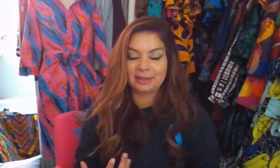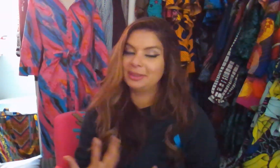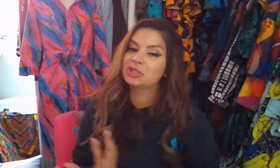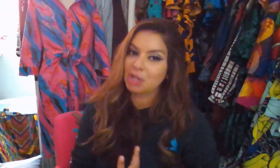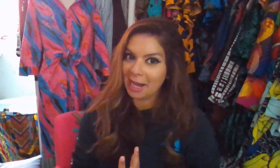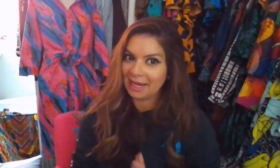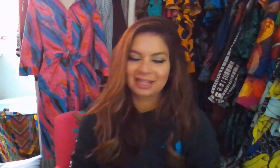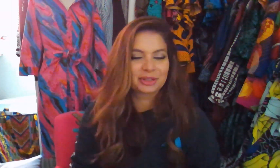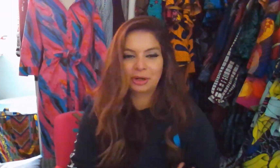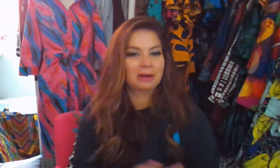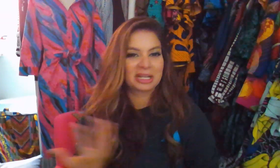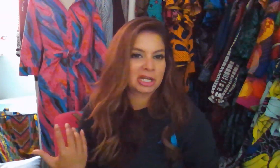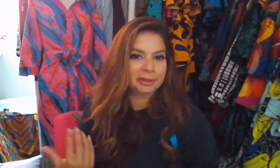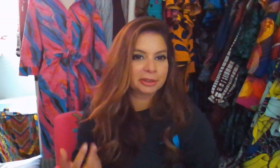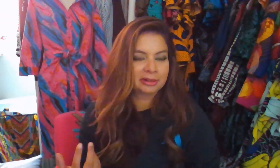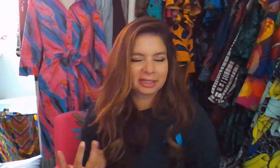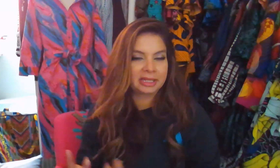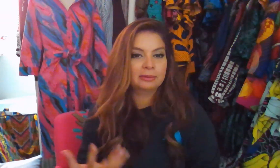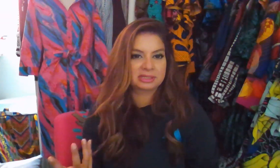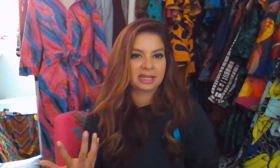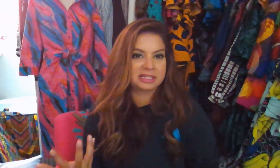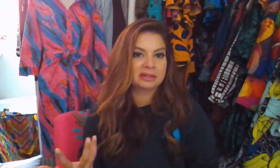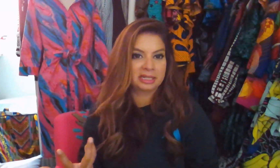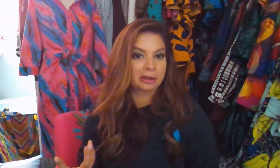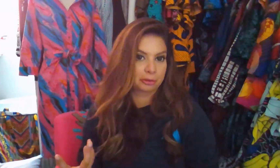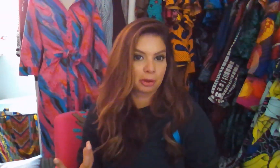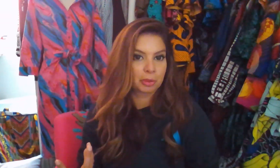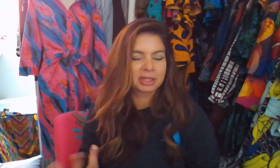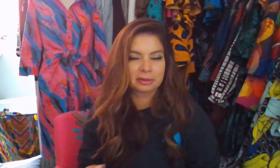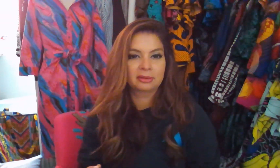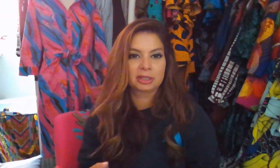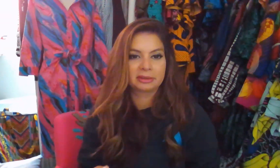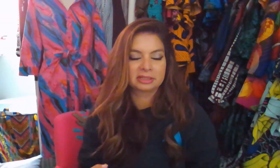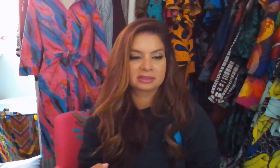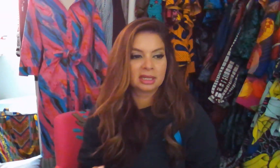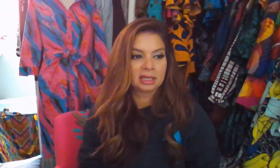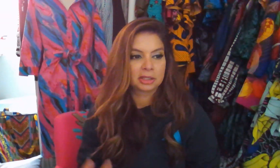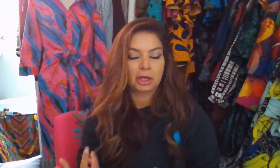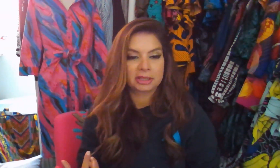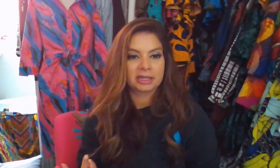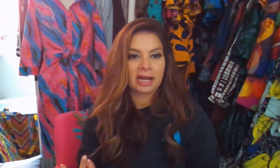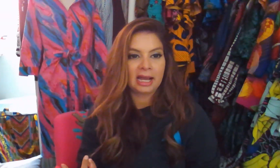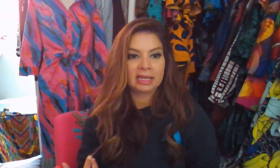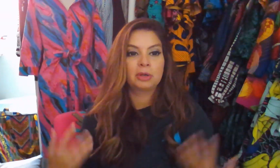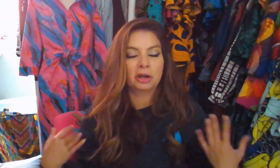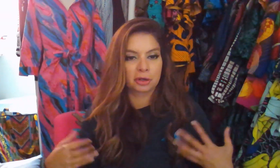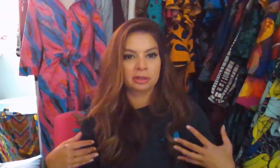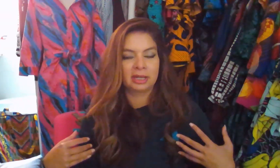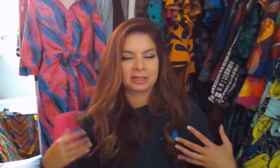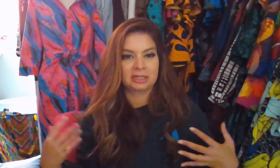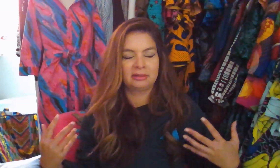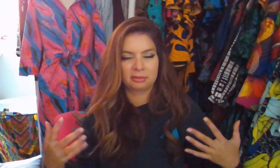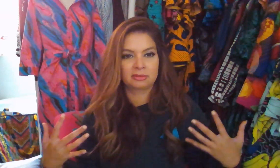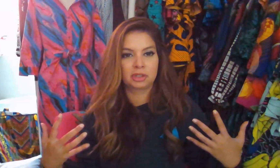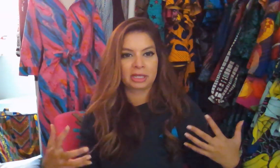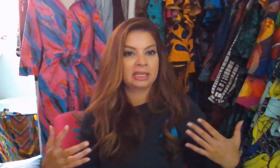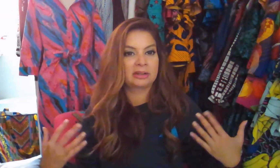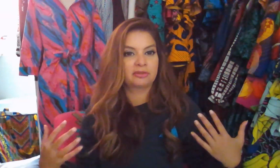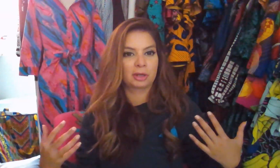being shy throughout my childhood, and that was an identity I grew up with, with this thought that I am not good at talking in